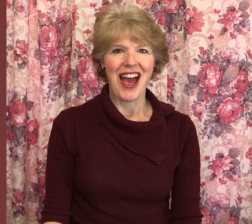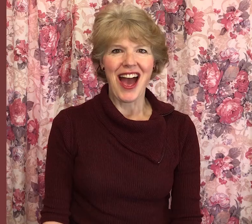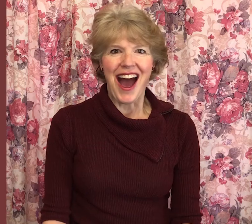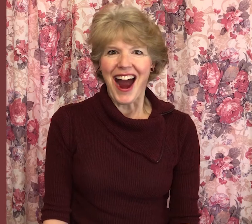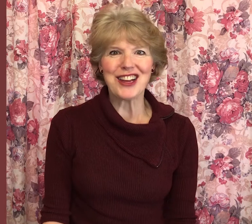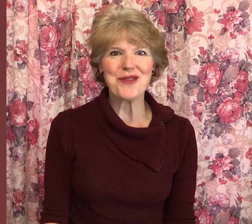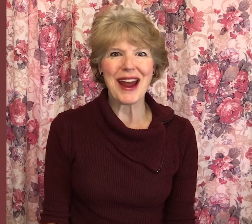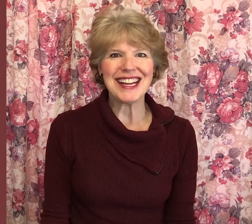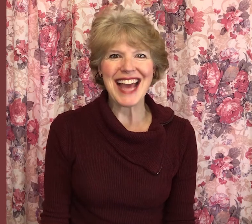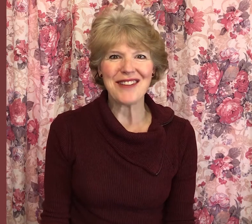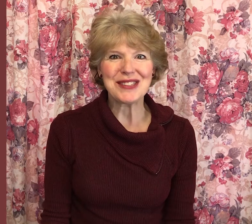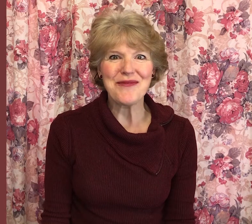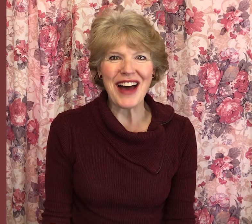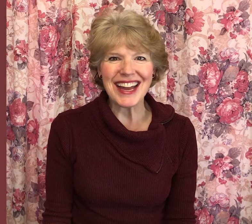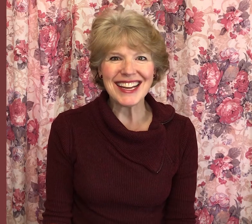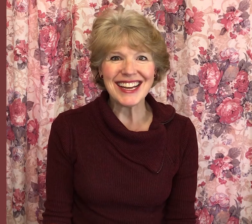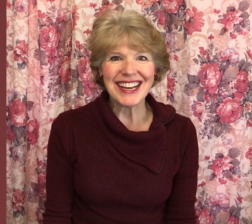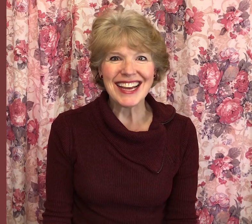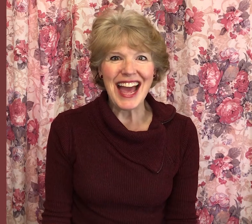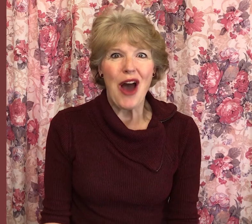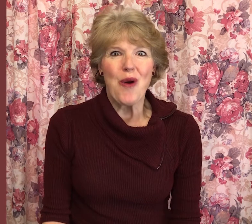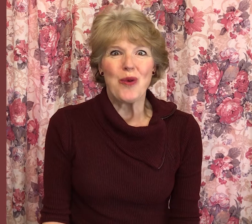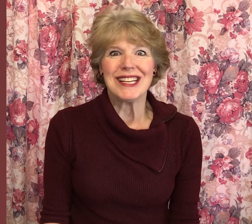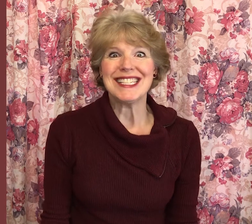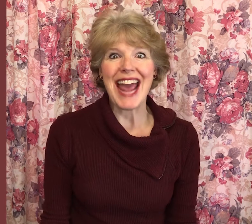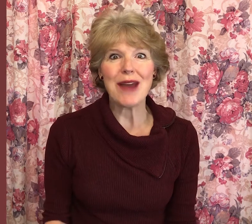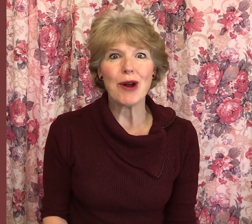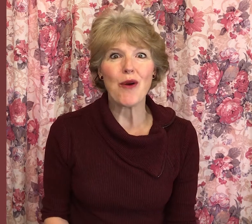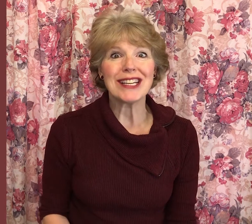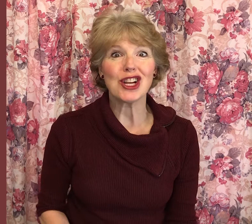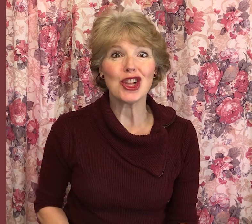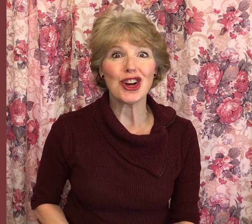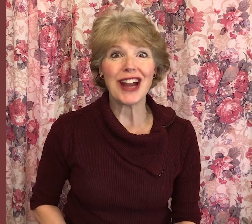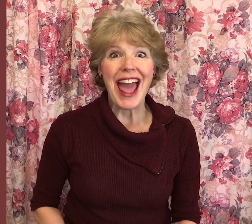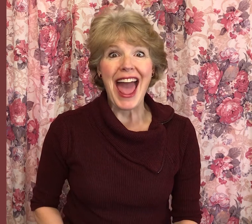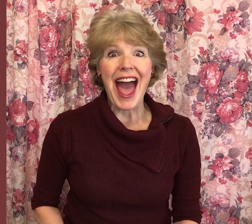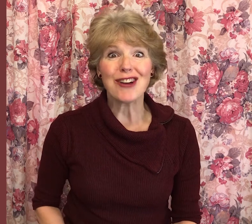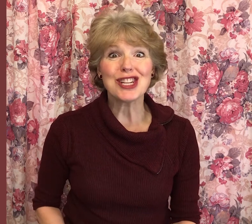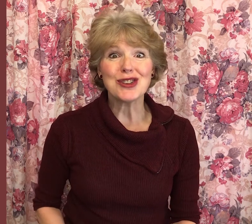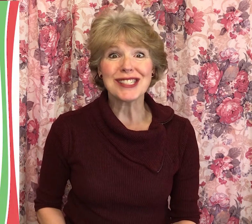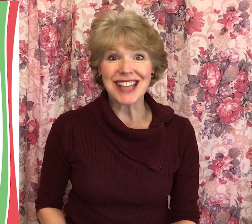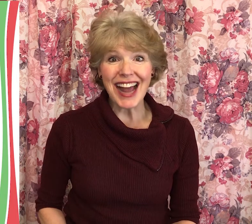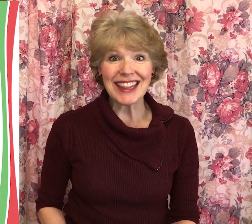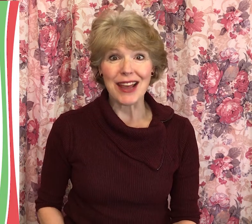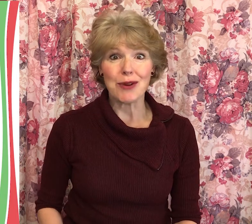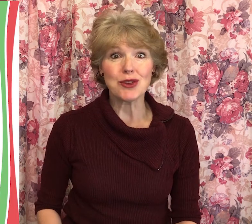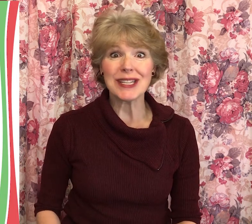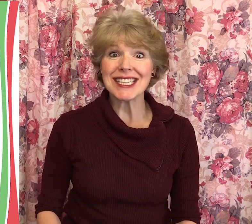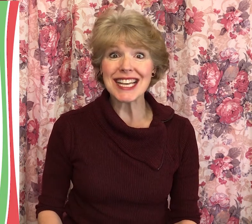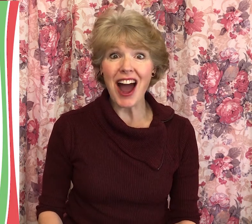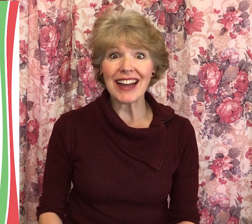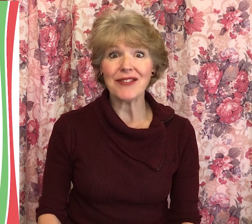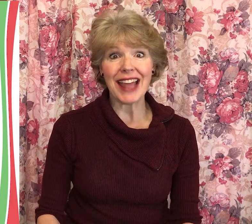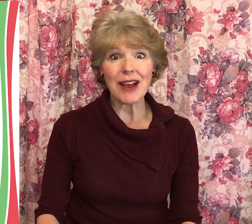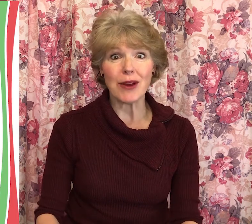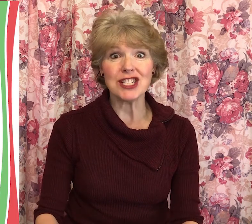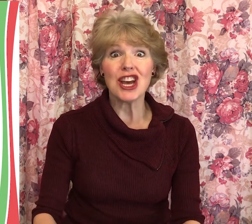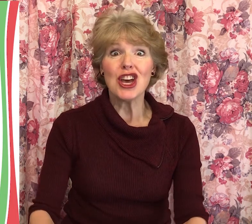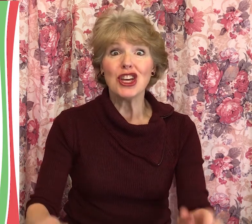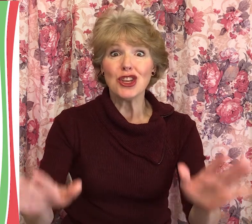Are you ready to have some fun? Today we're going to learn how to do sign language, which is the kind of language you